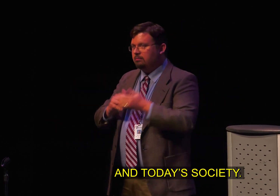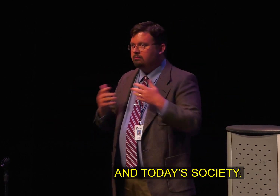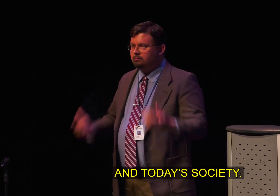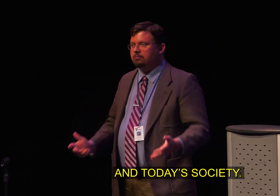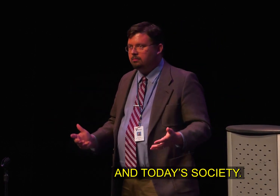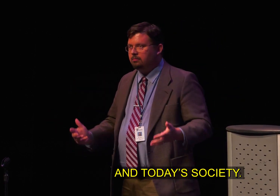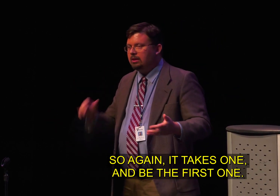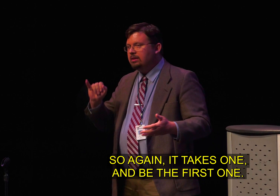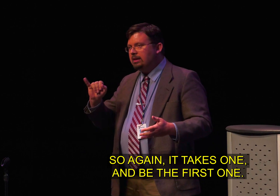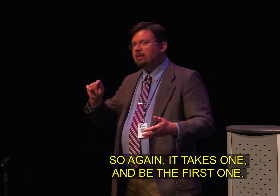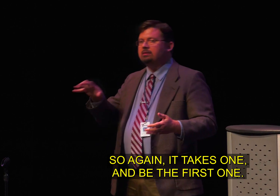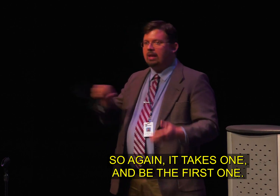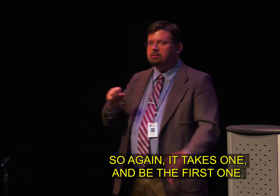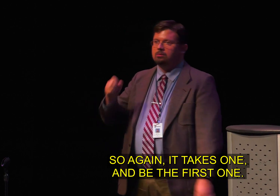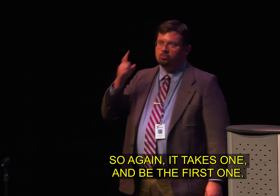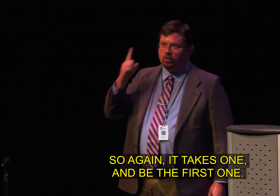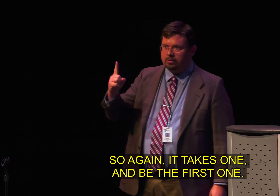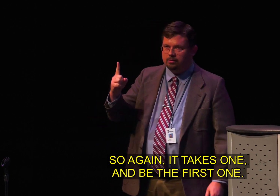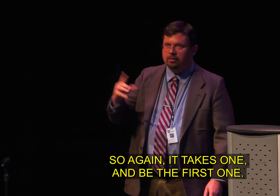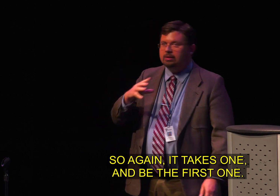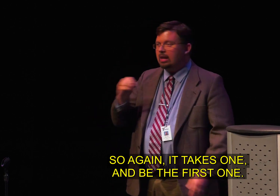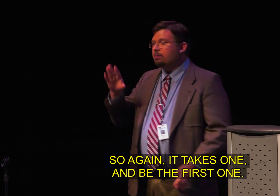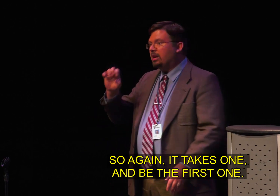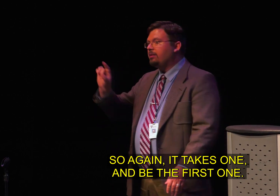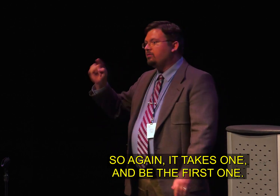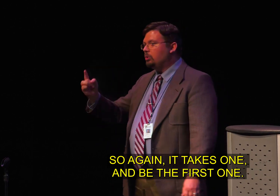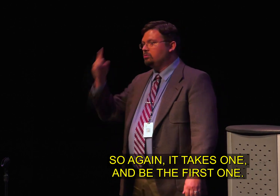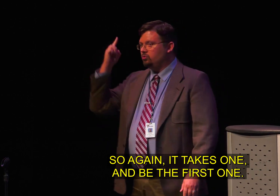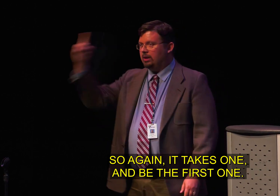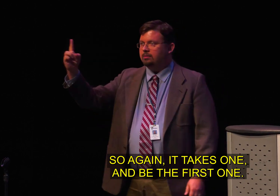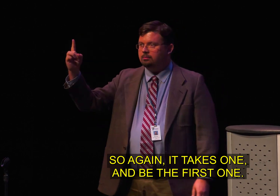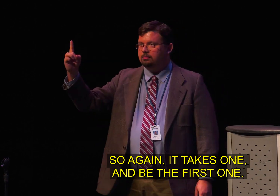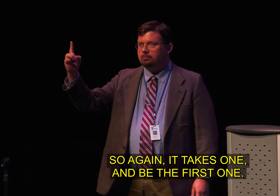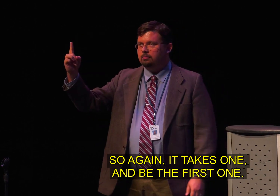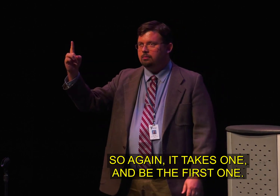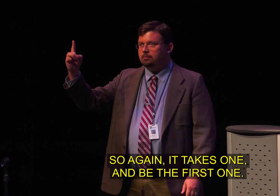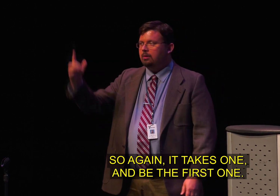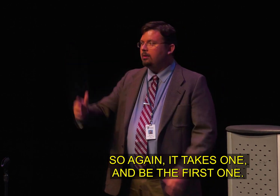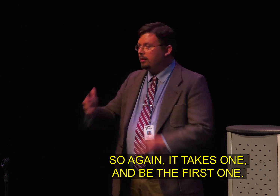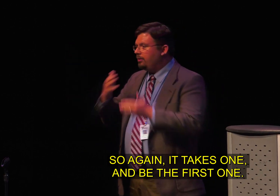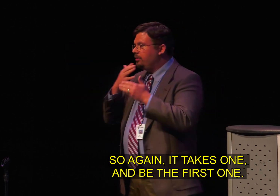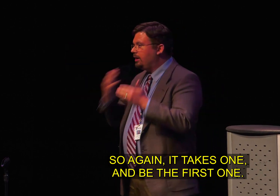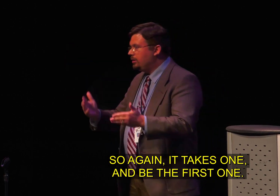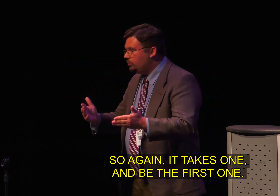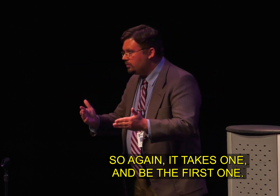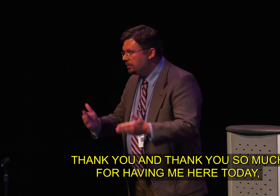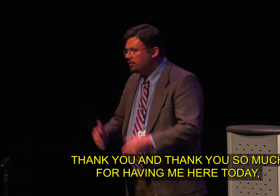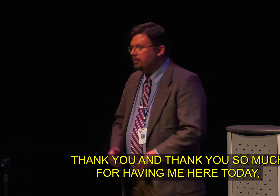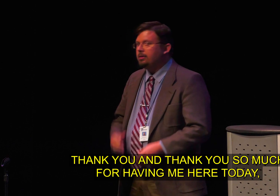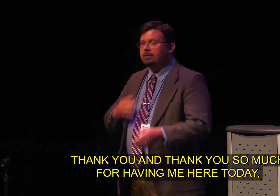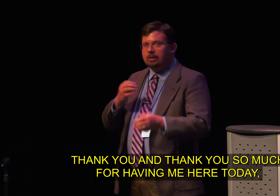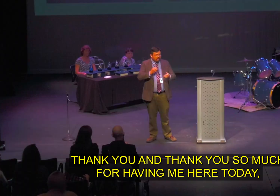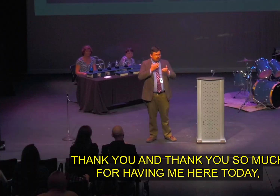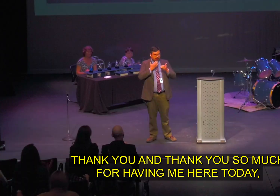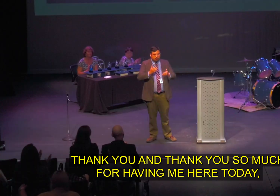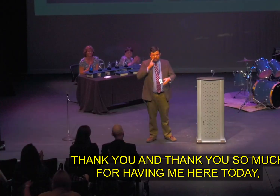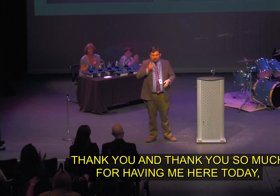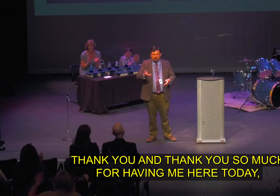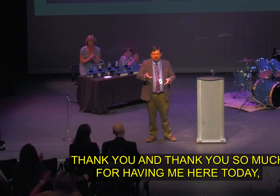society. So again, it takes one and be the first one. Thank you.